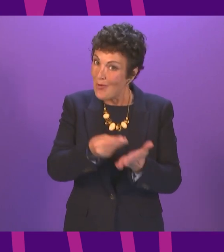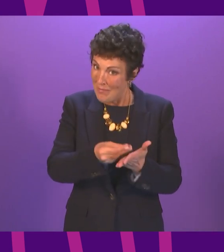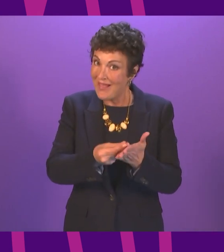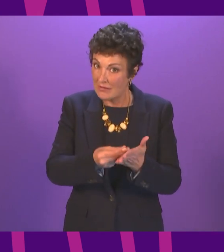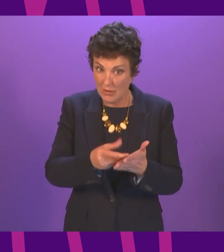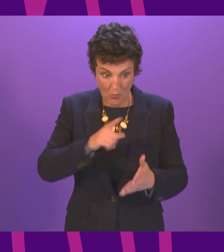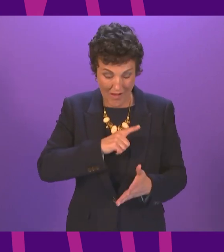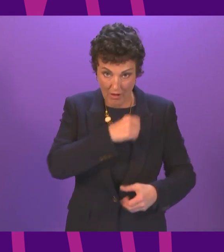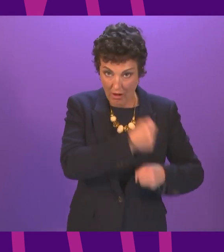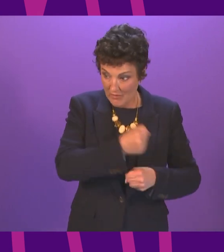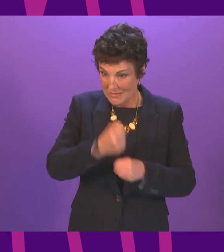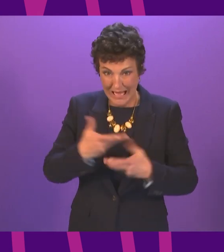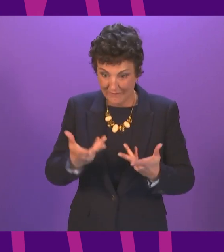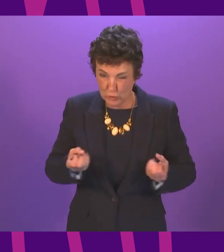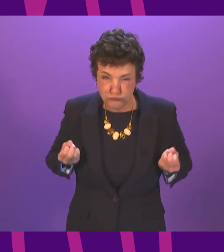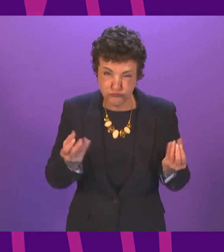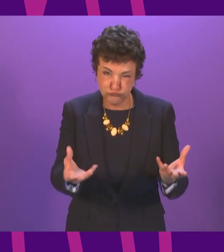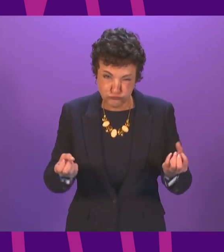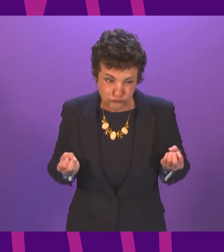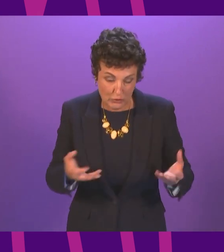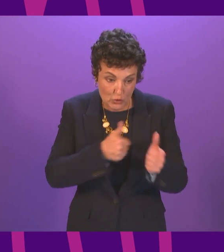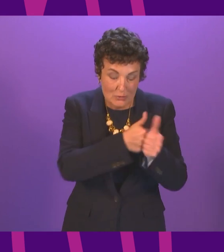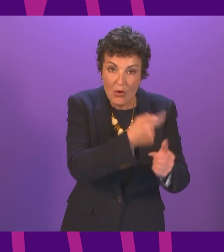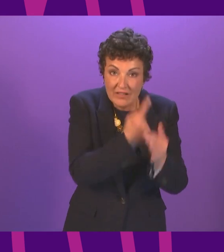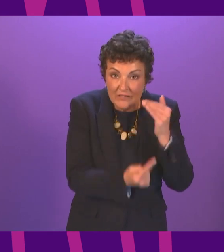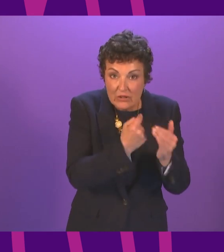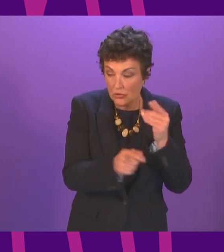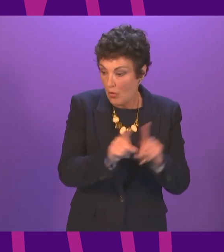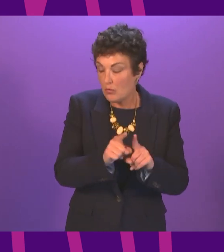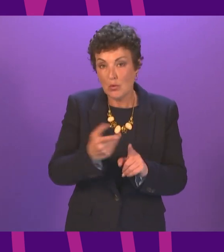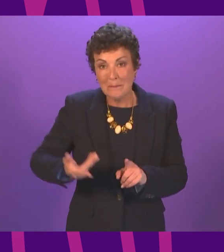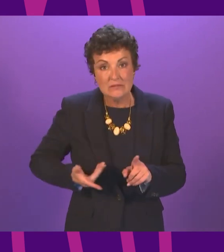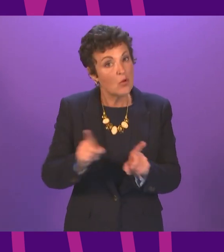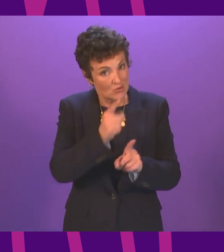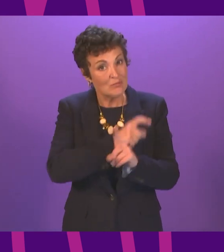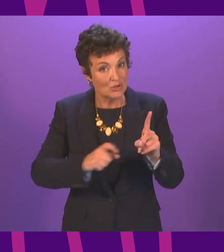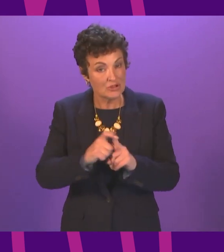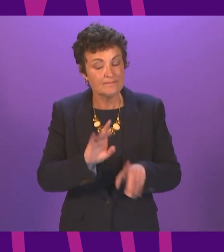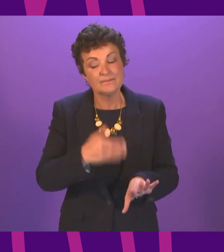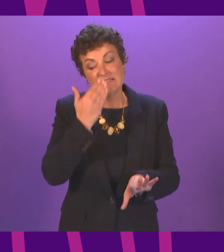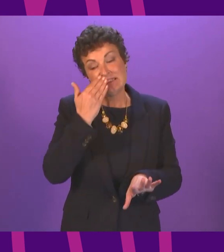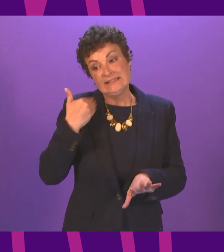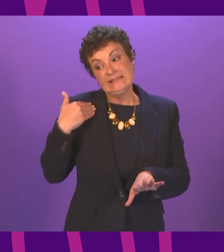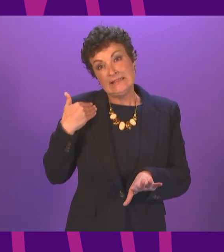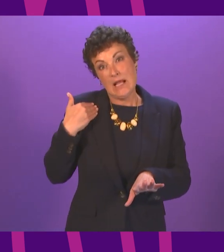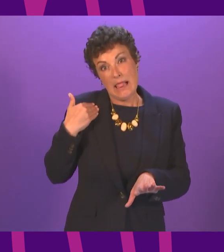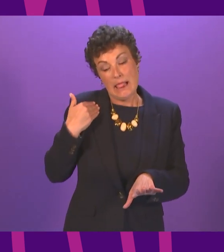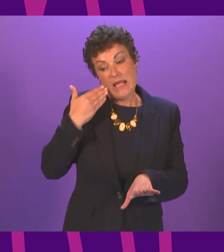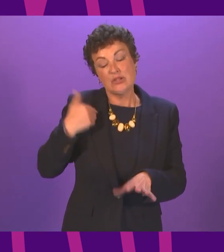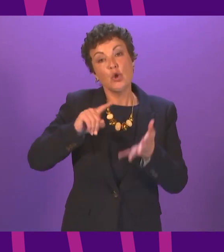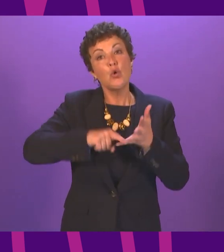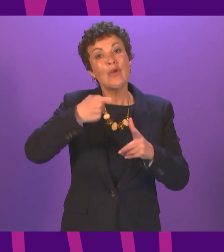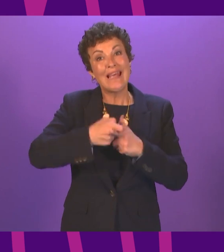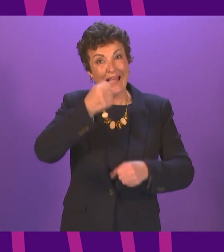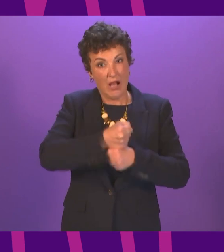governments to support individuals, businesses and communities. According to the latest estimate, the UK government